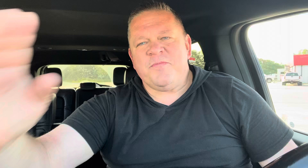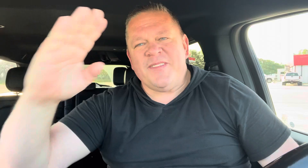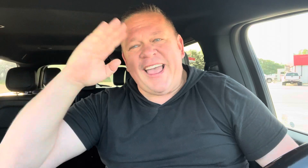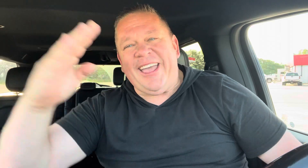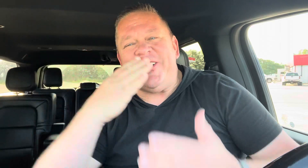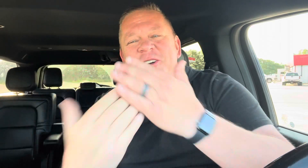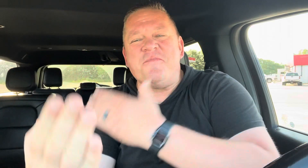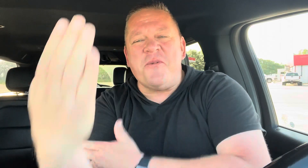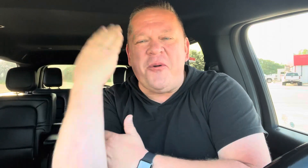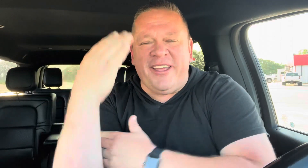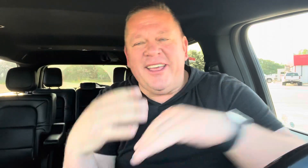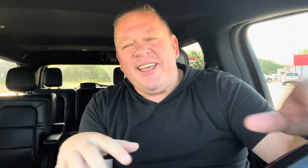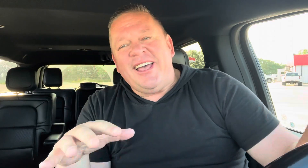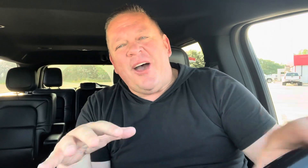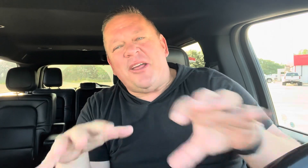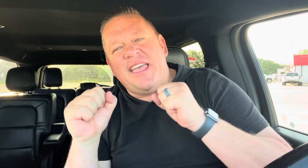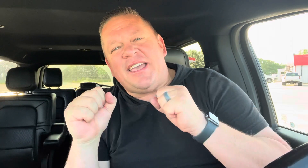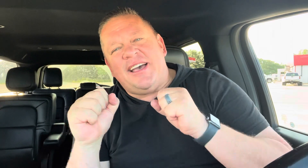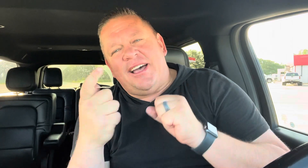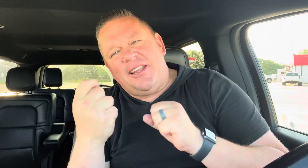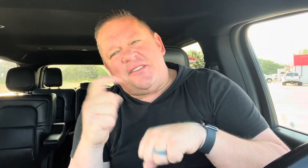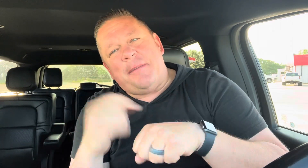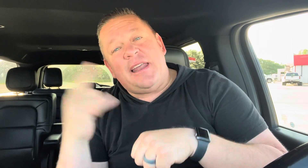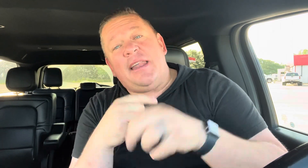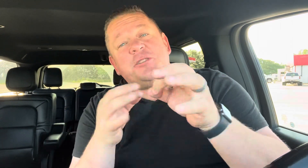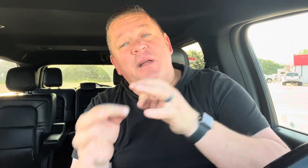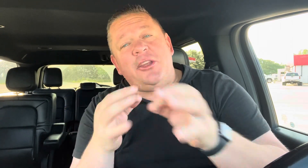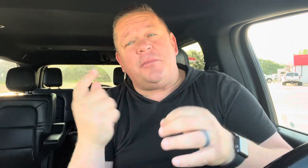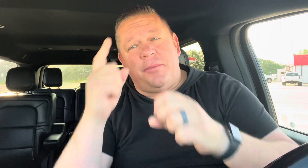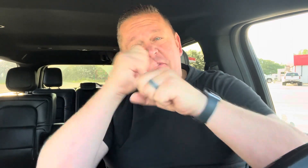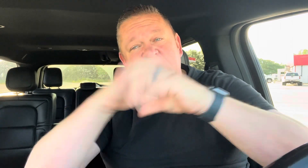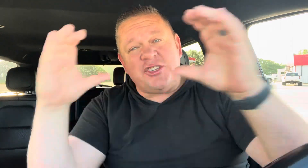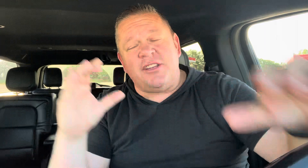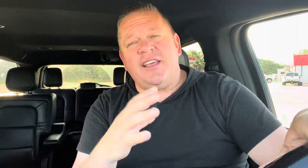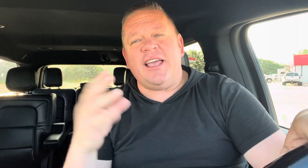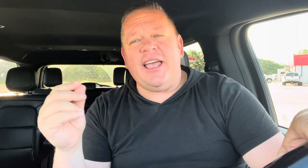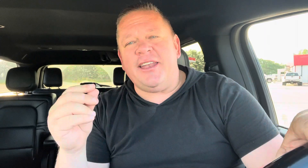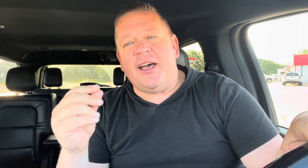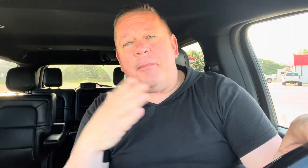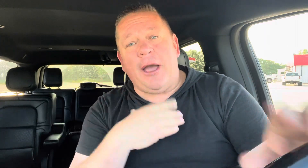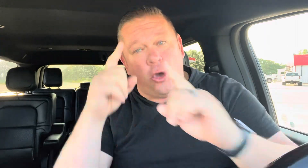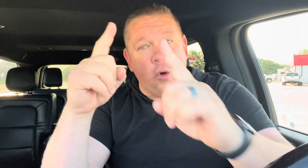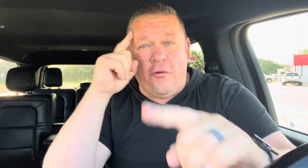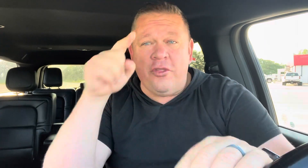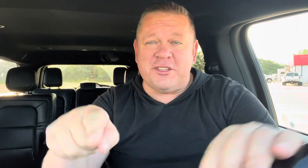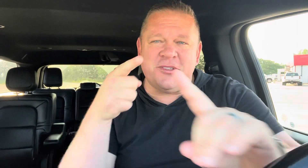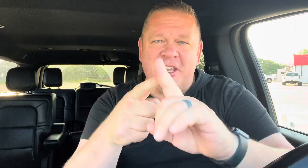Hey, good morning. I want to take a little time today and explain to a little bit of the vision and my goal for this particular